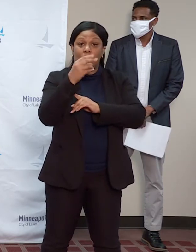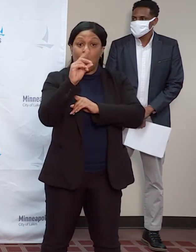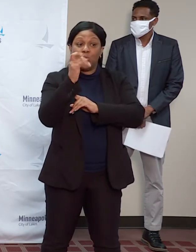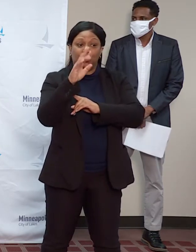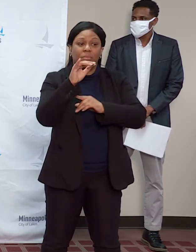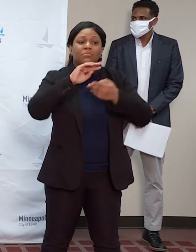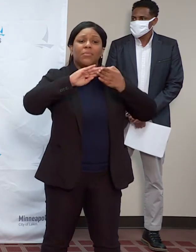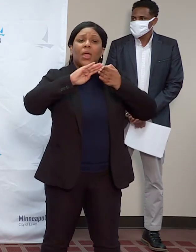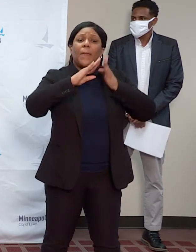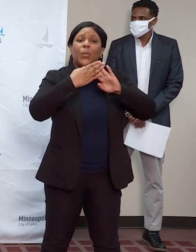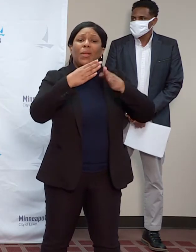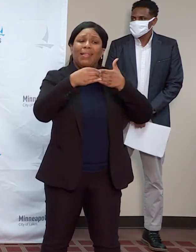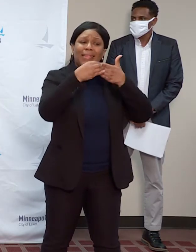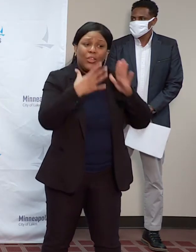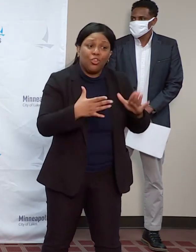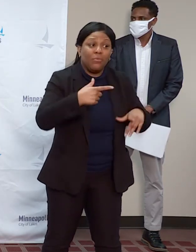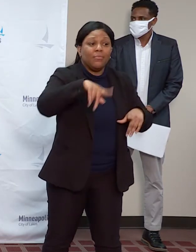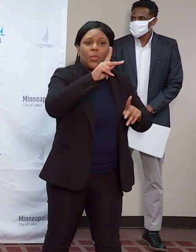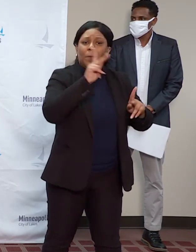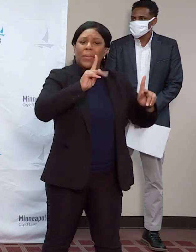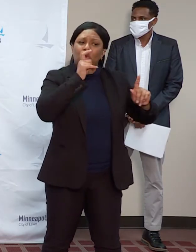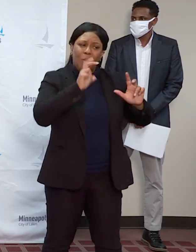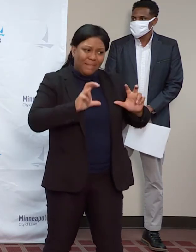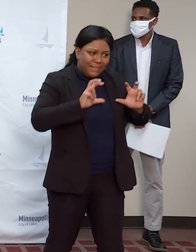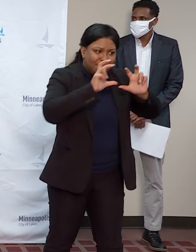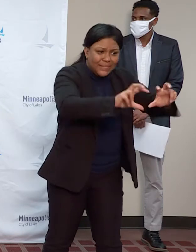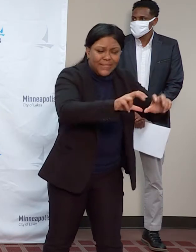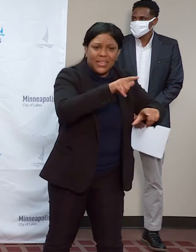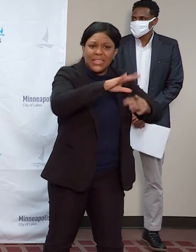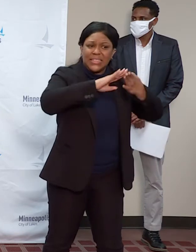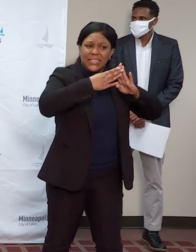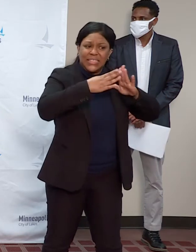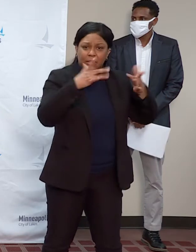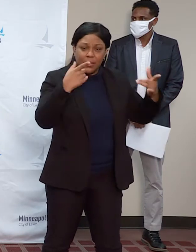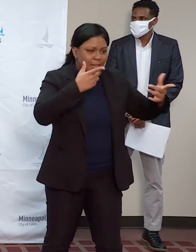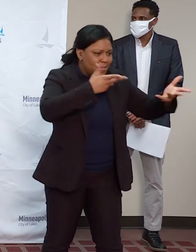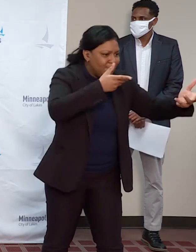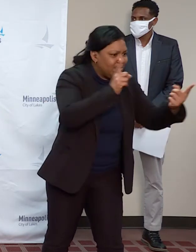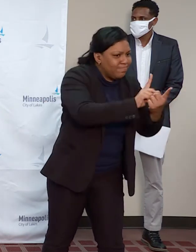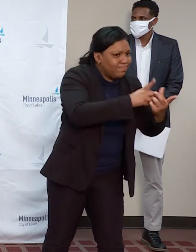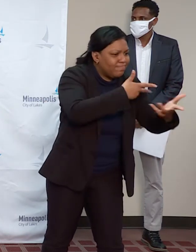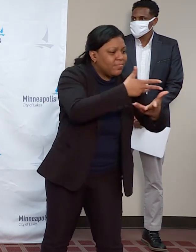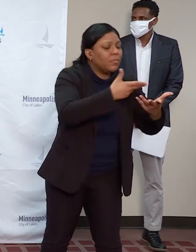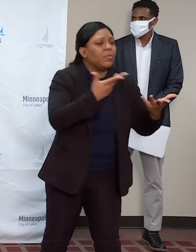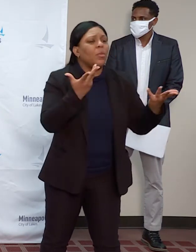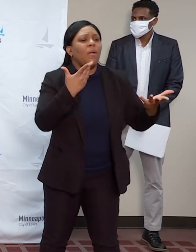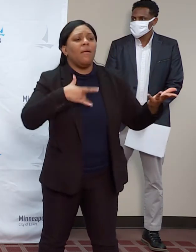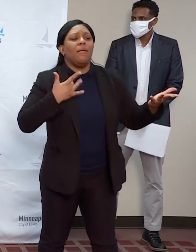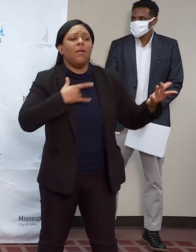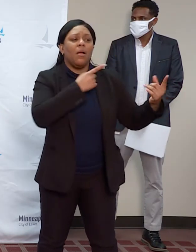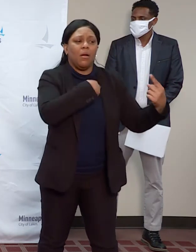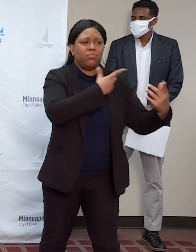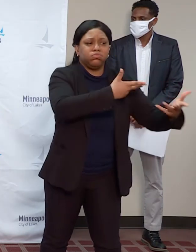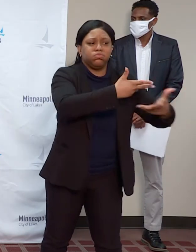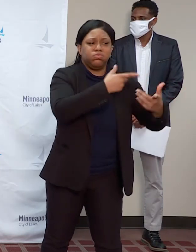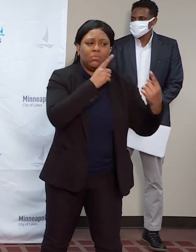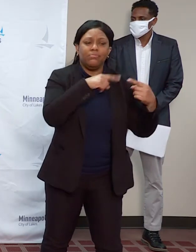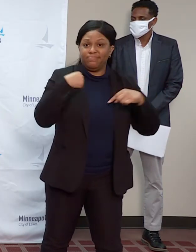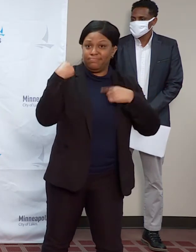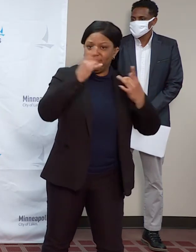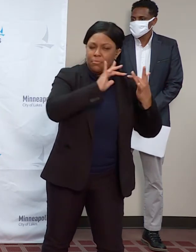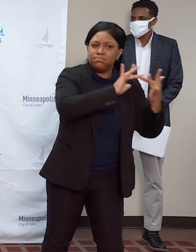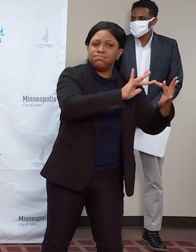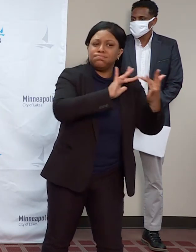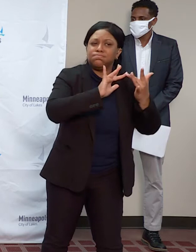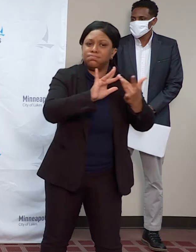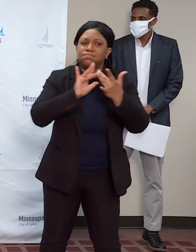is key to making sure that our communities are educated and aware of these plans. And the number one goal again is the public safety and